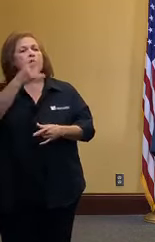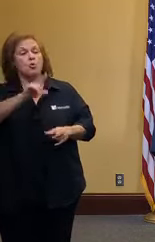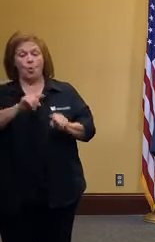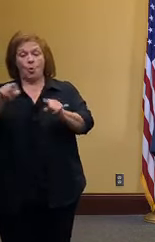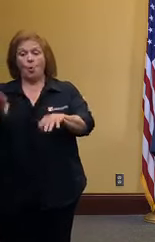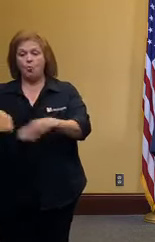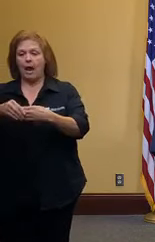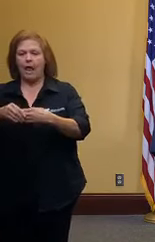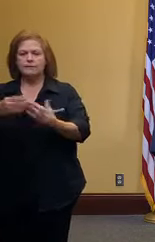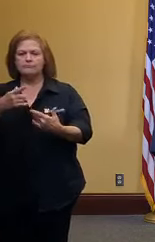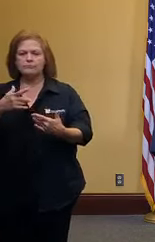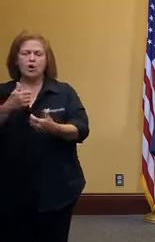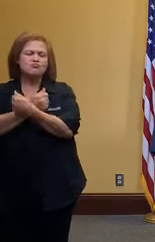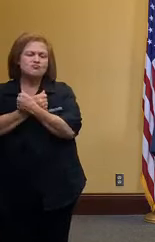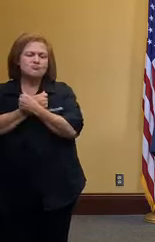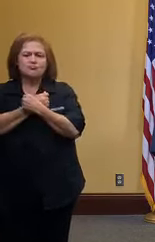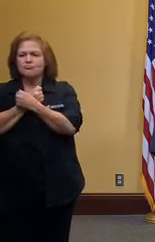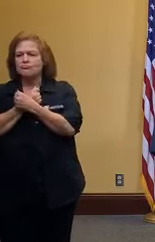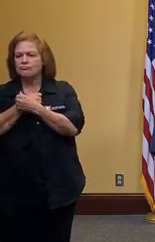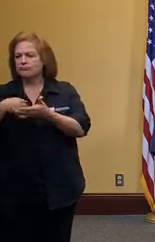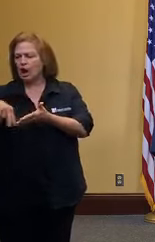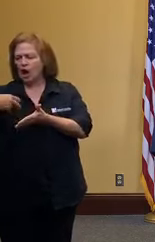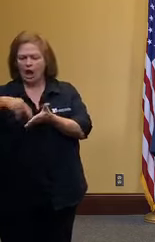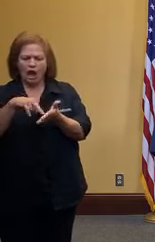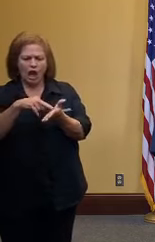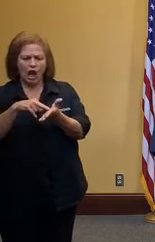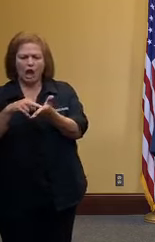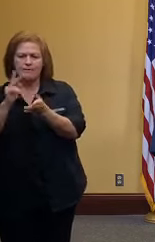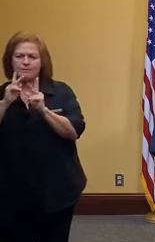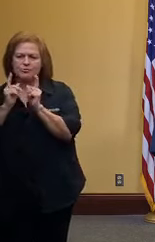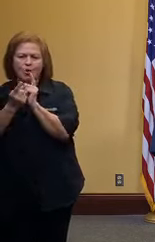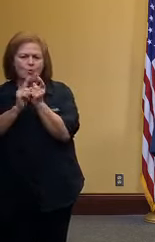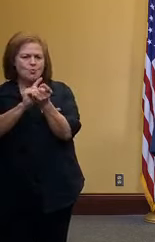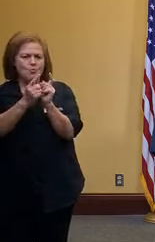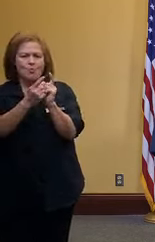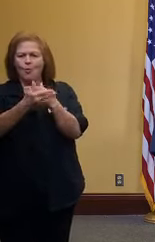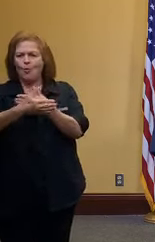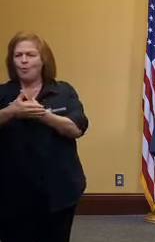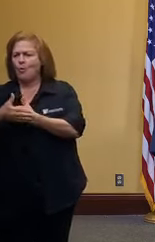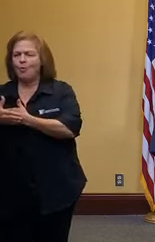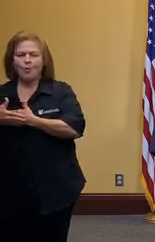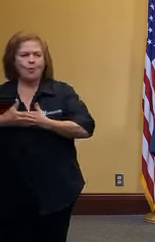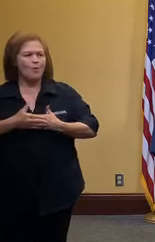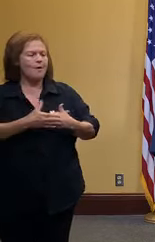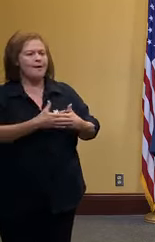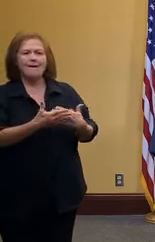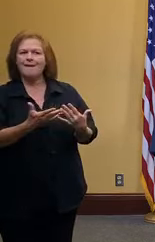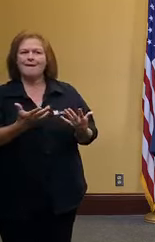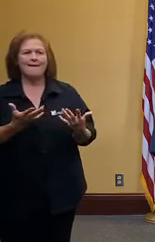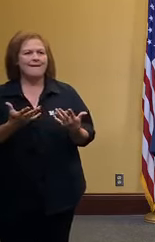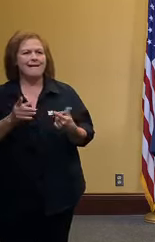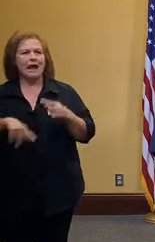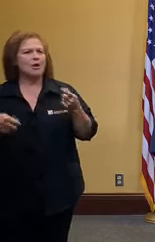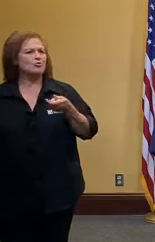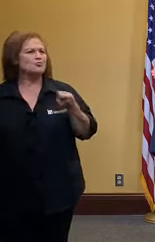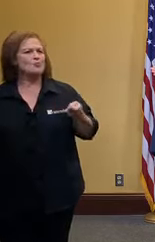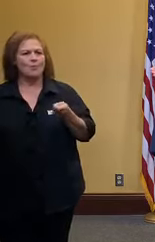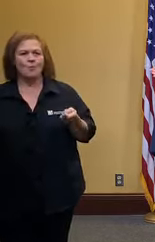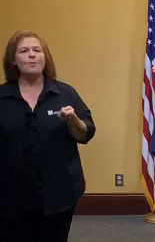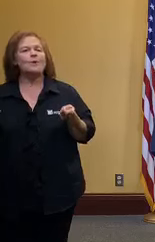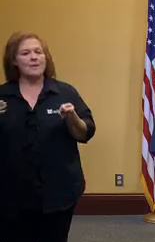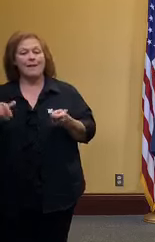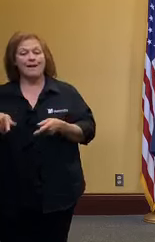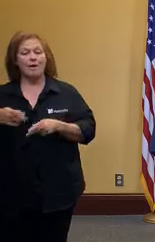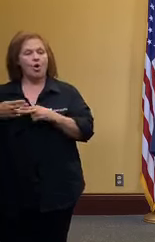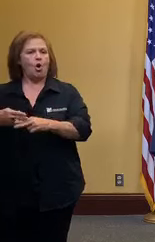you hug and you dance and you get close to each other and it's really impossible to modify that that would